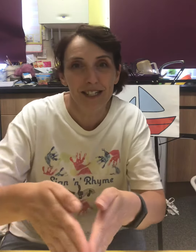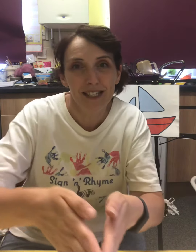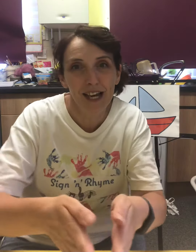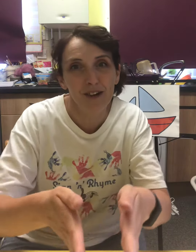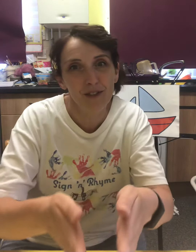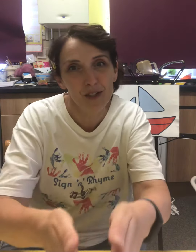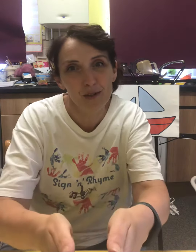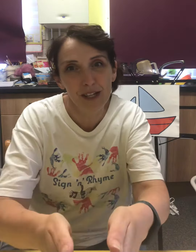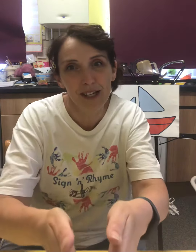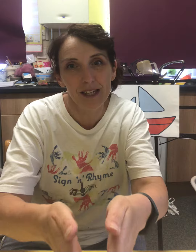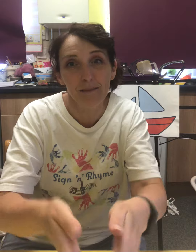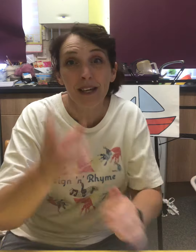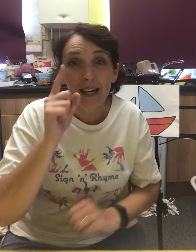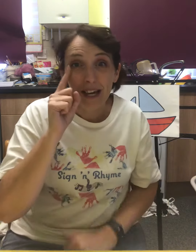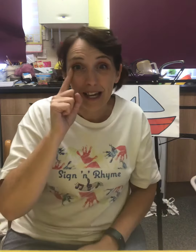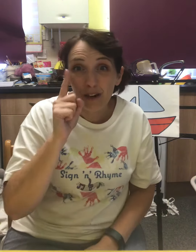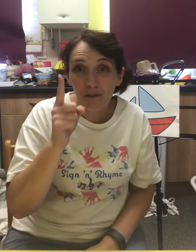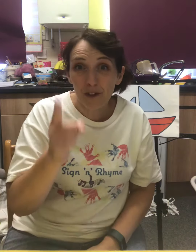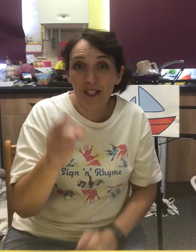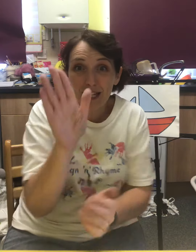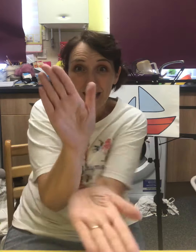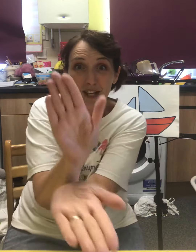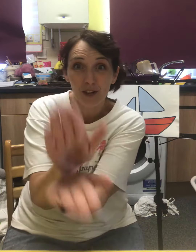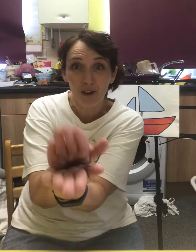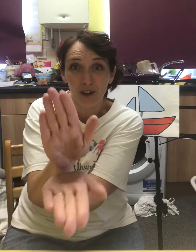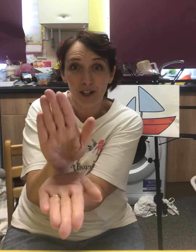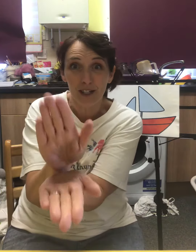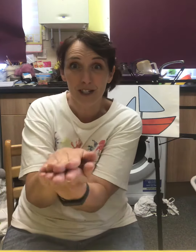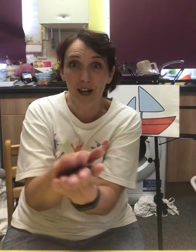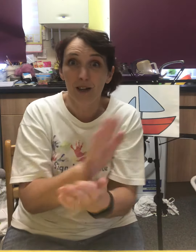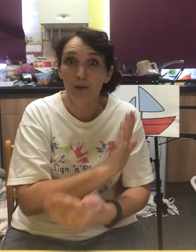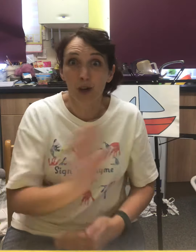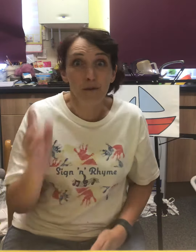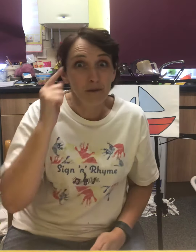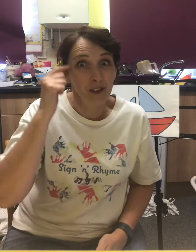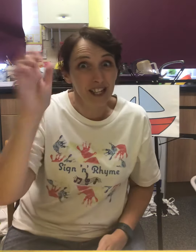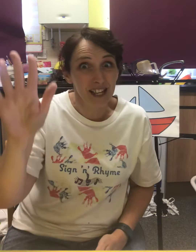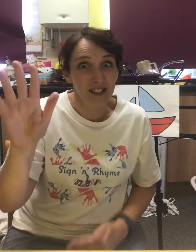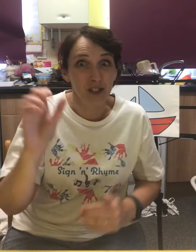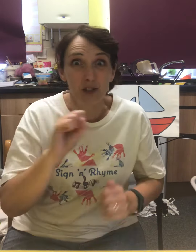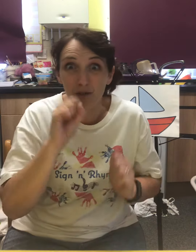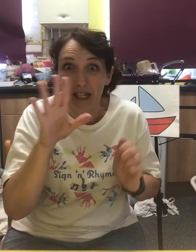down the stream. If you see a crocodile don't forget to scream.